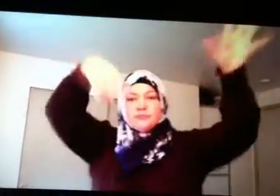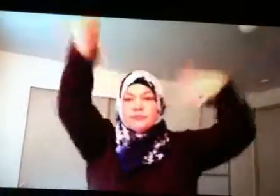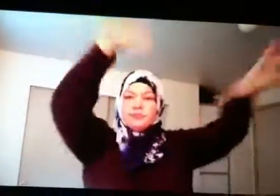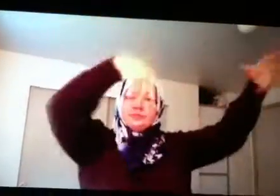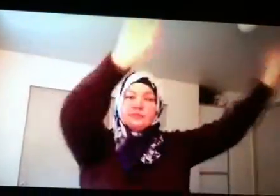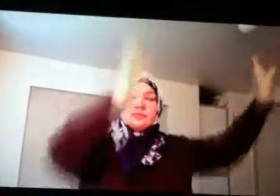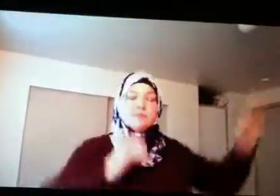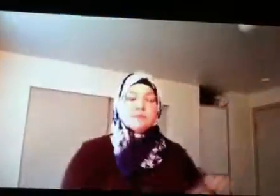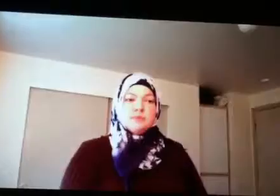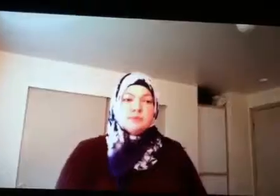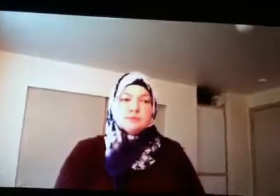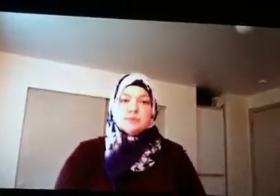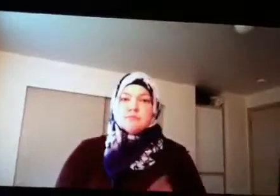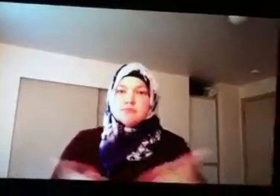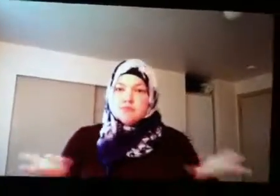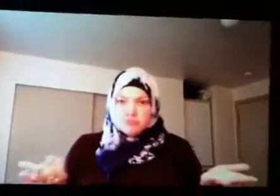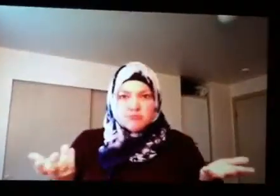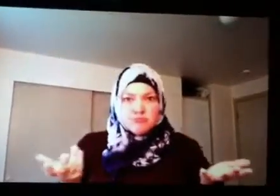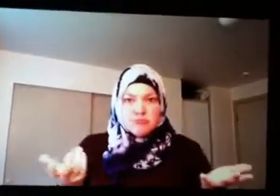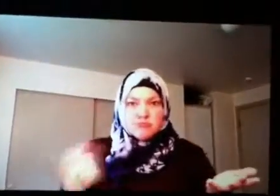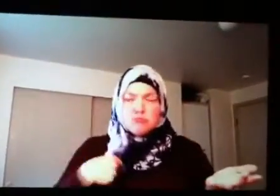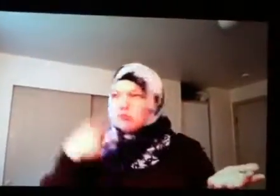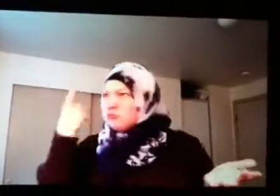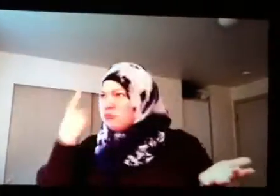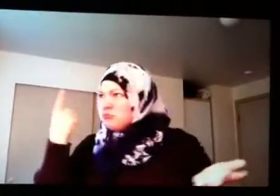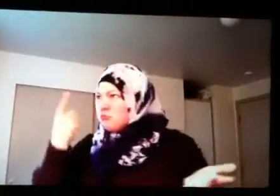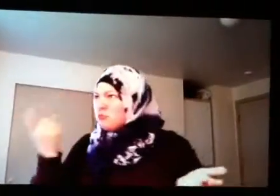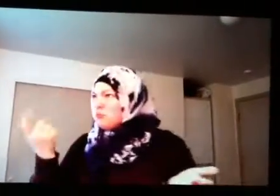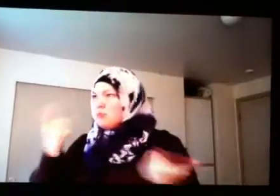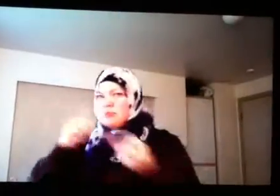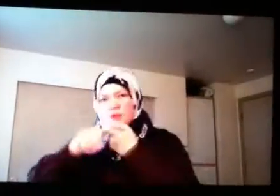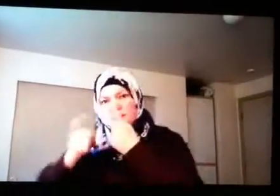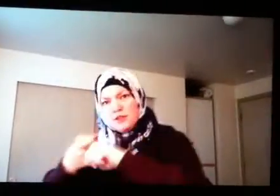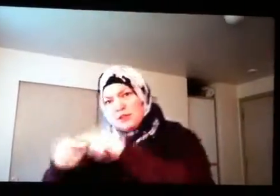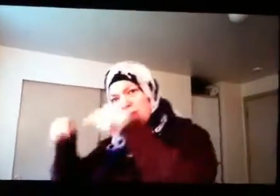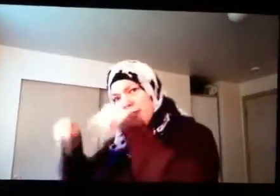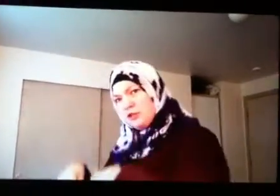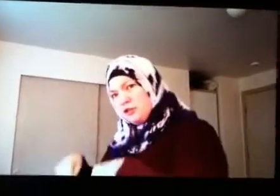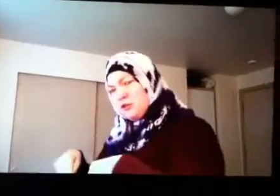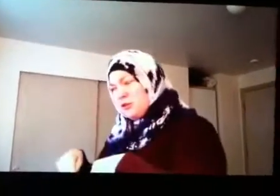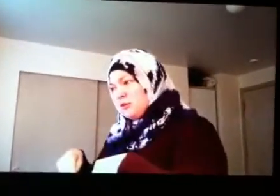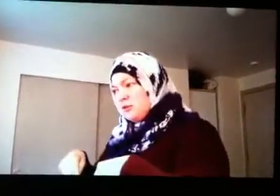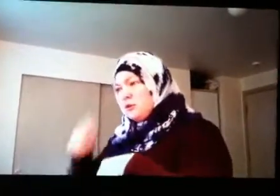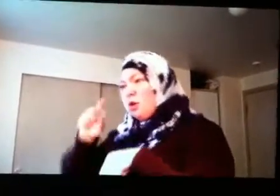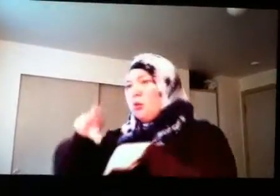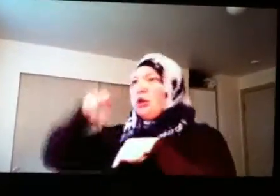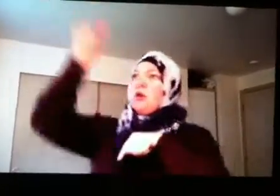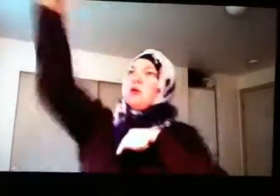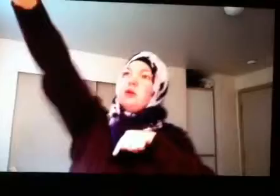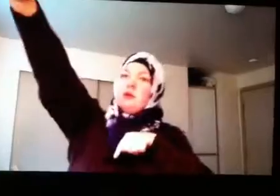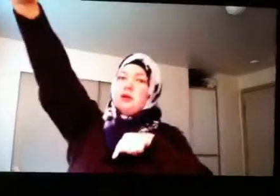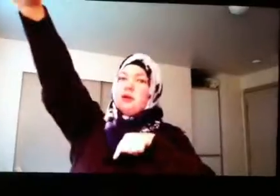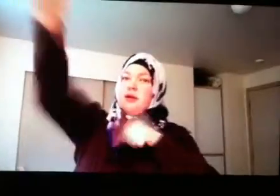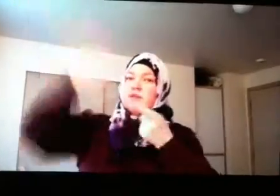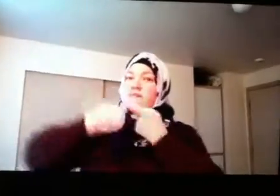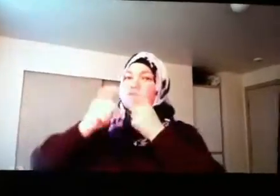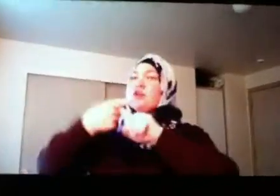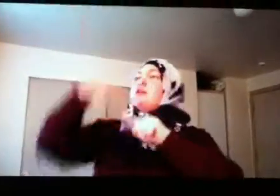The world... Can't have that many groups. The only thing if your friends are here. Or over